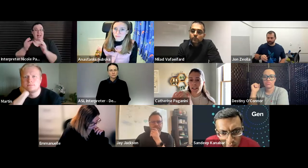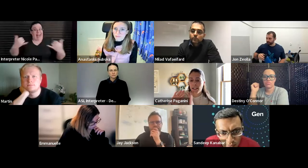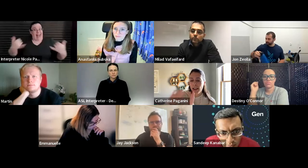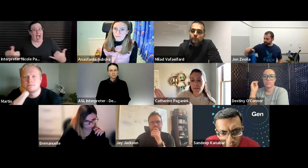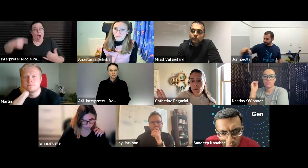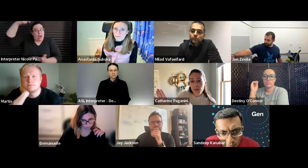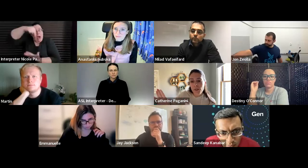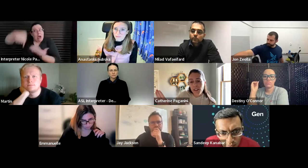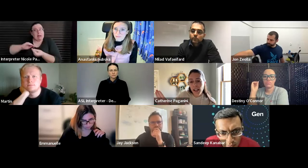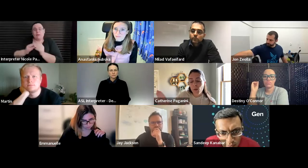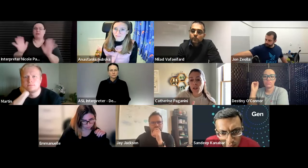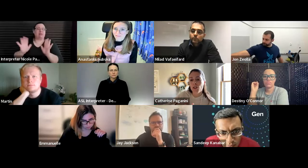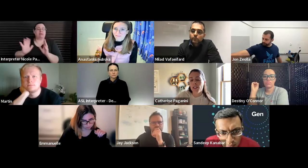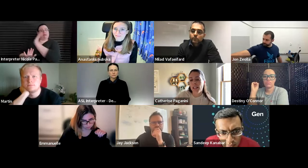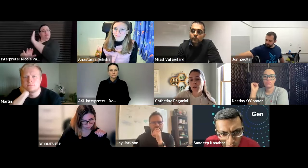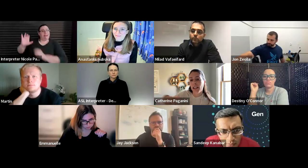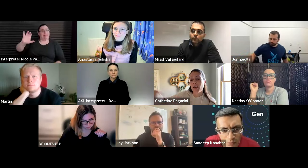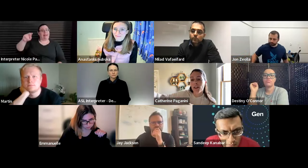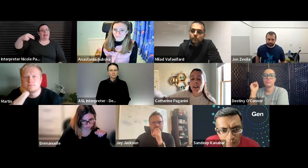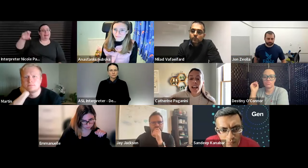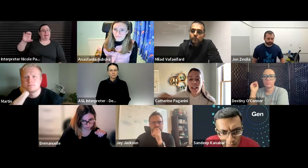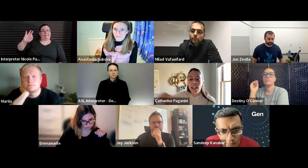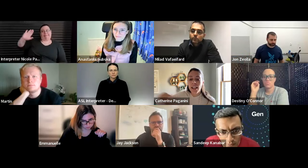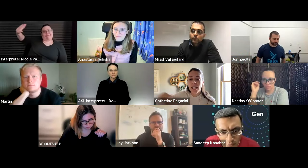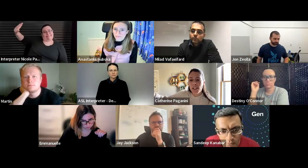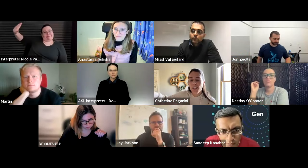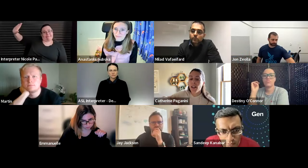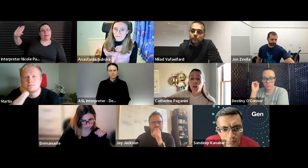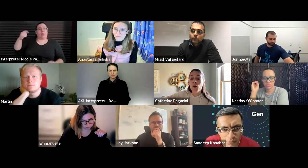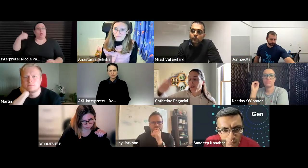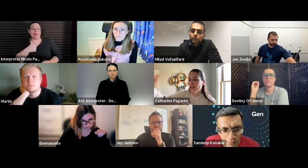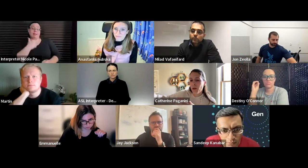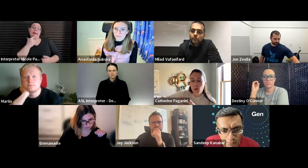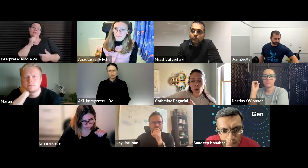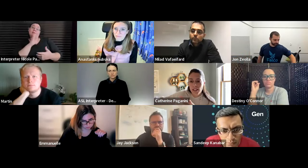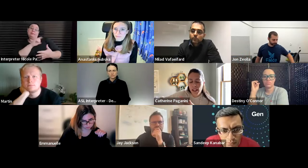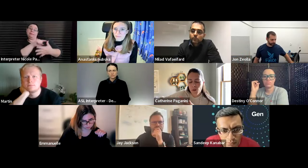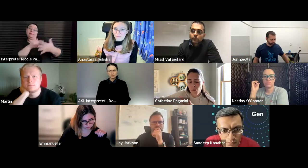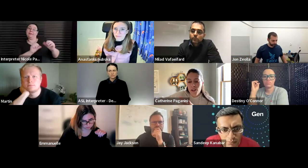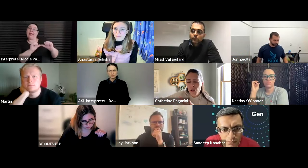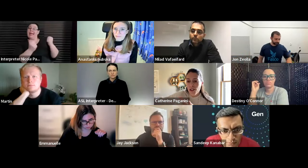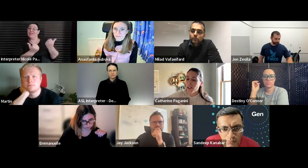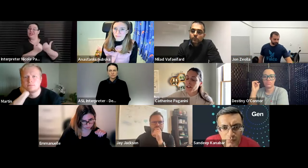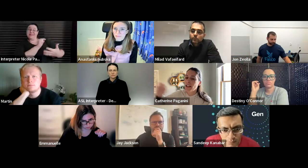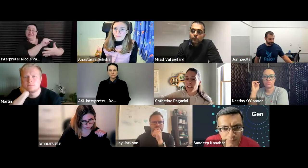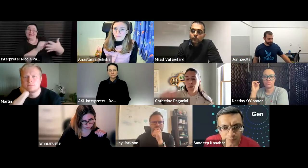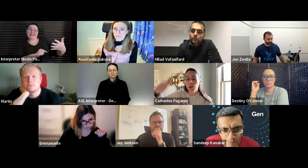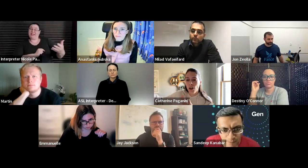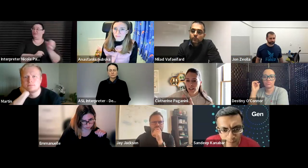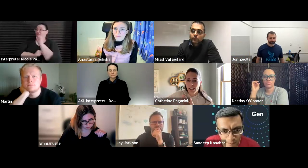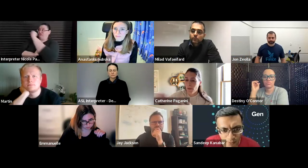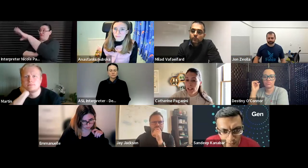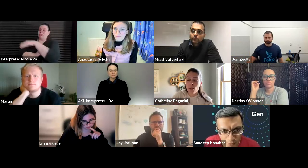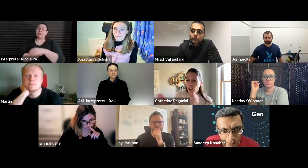that's like the cncf who will figure it out we just say like okay here are agencies you will know who who registered